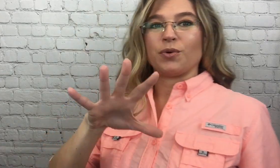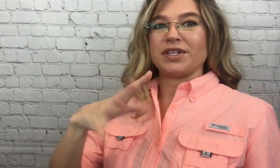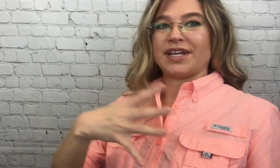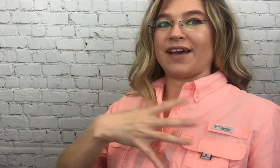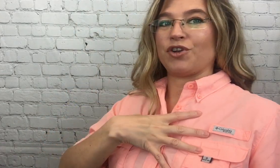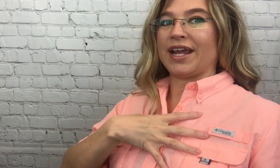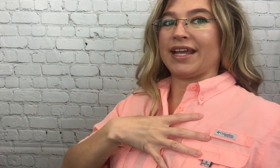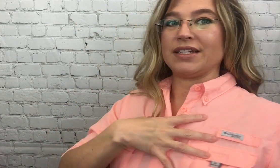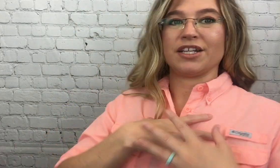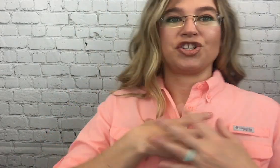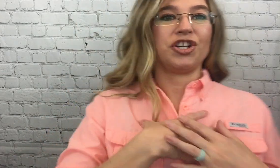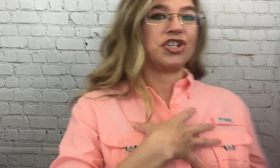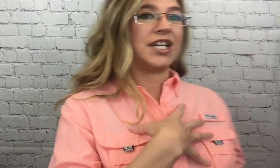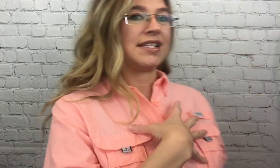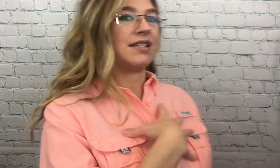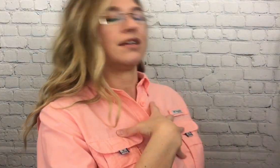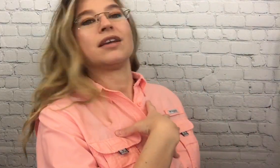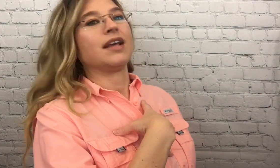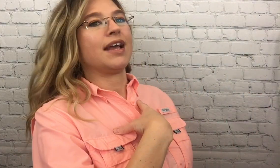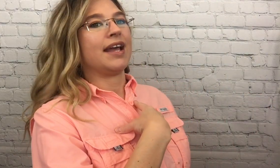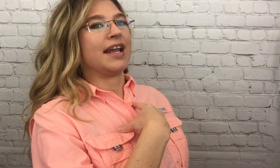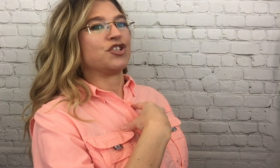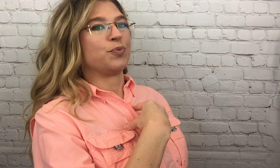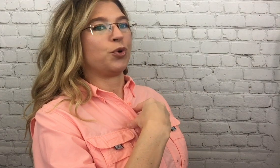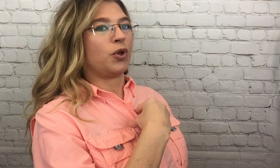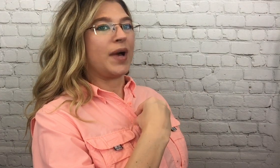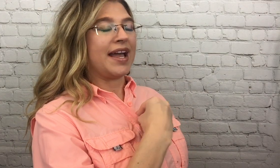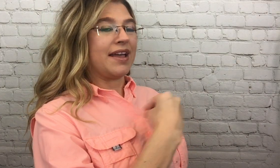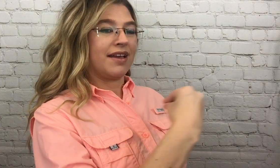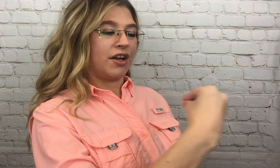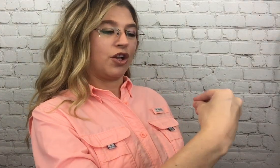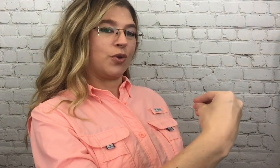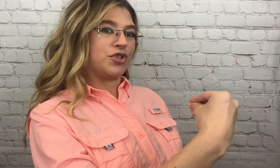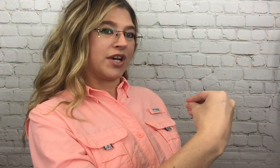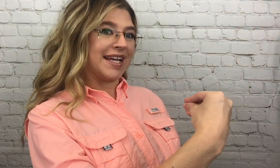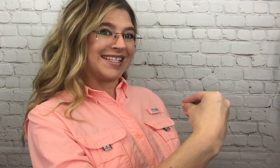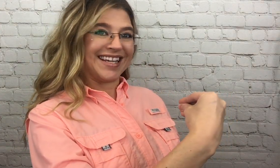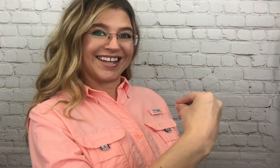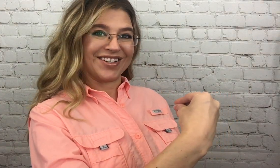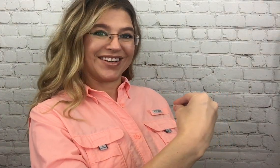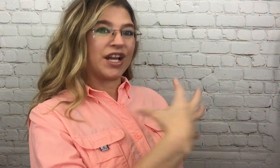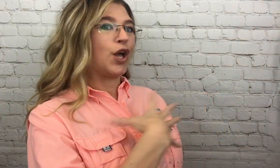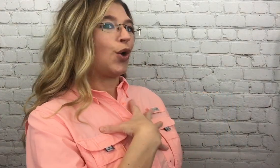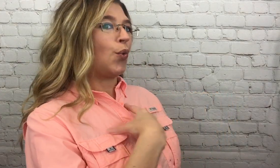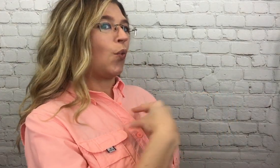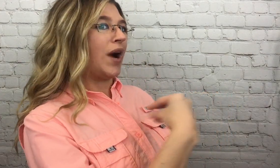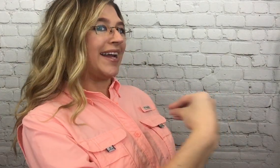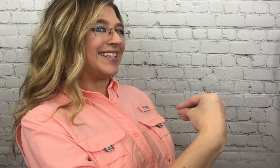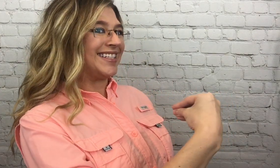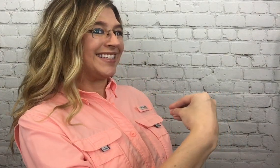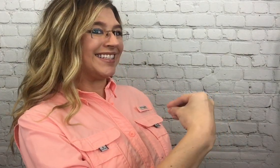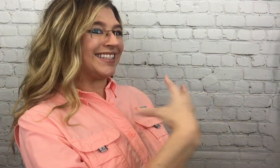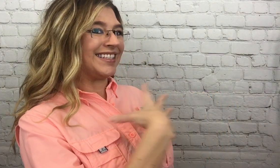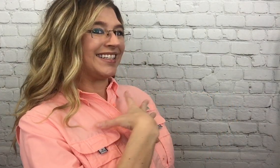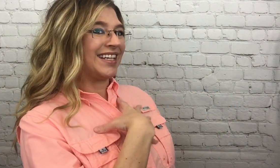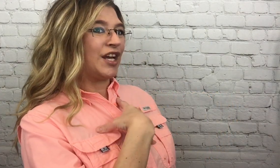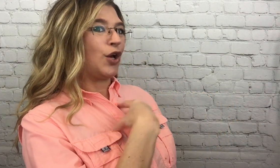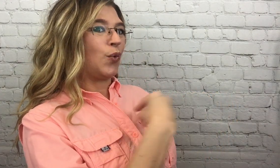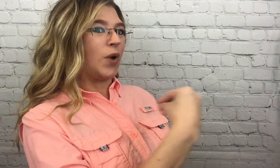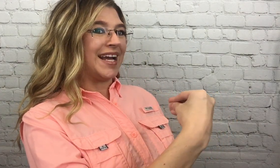going to have your hand touching your chest and as you pull away close your hand together. White, white.